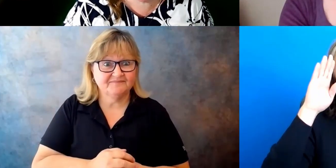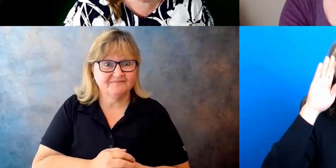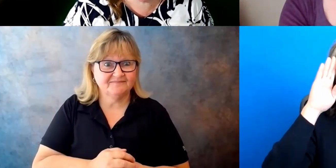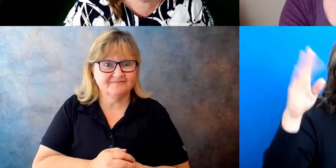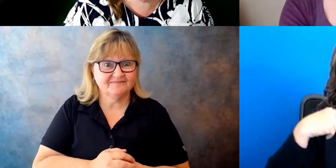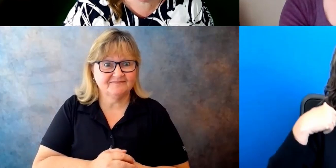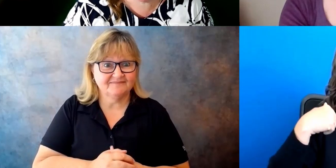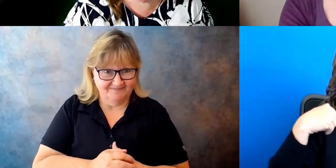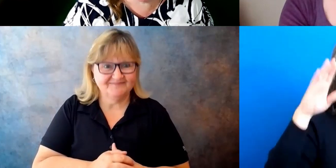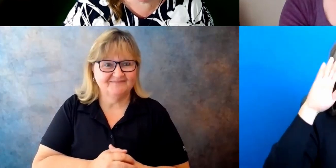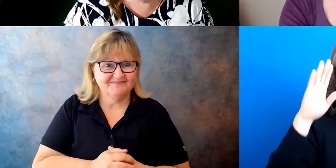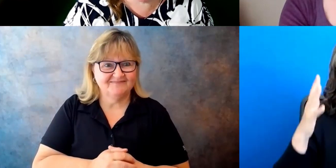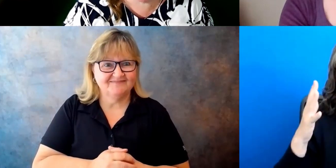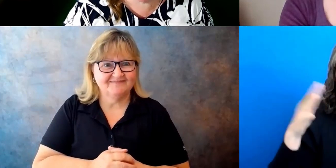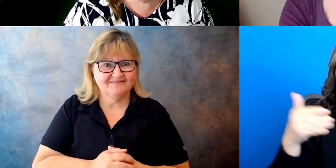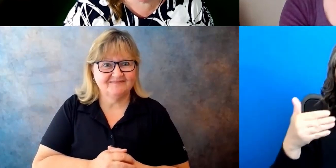and Dawn Raymond.